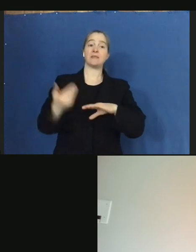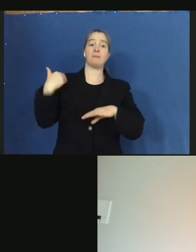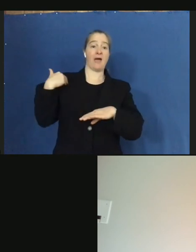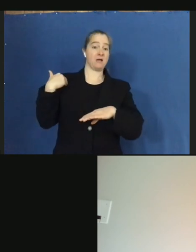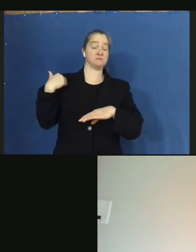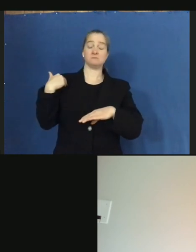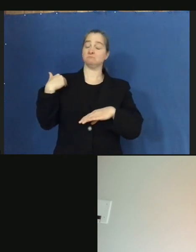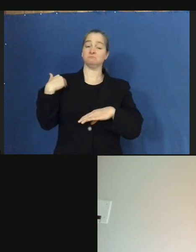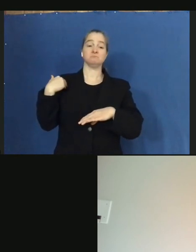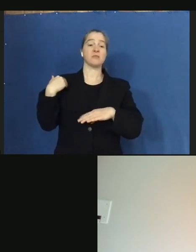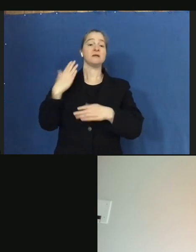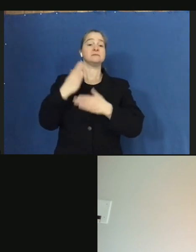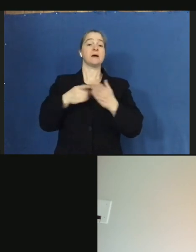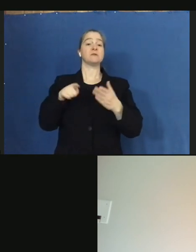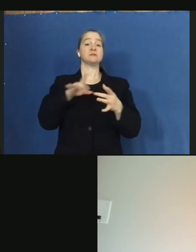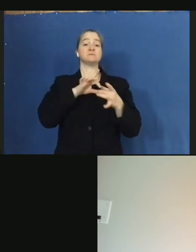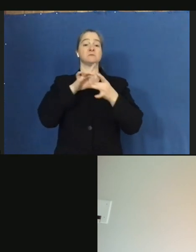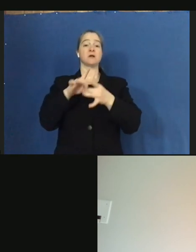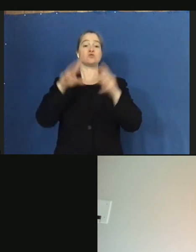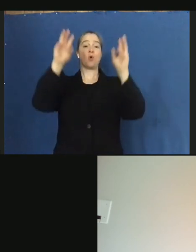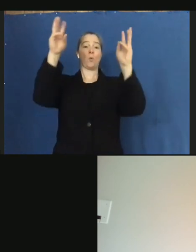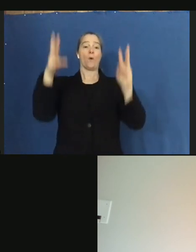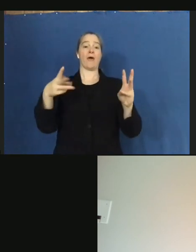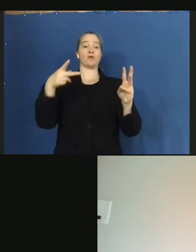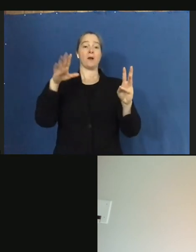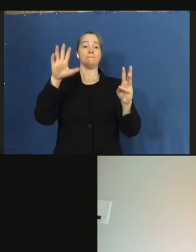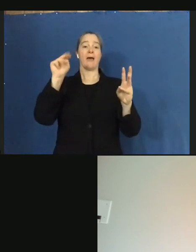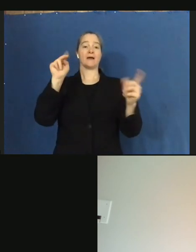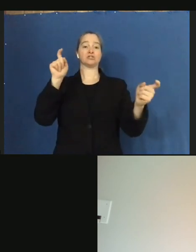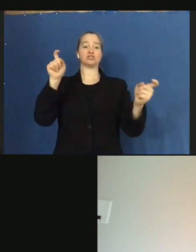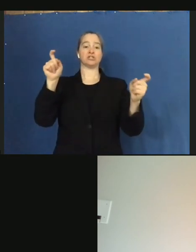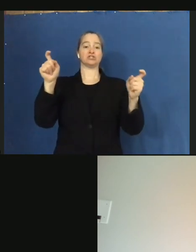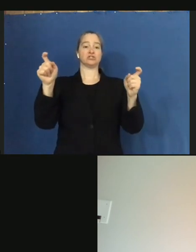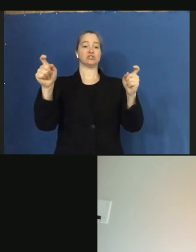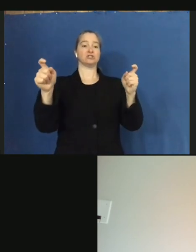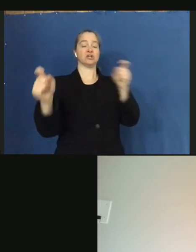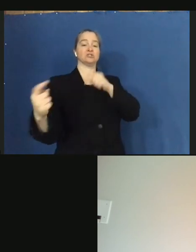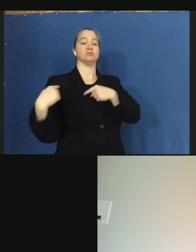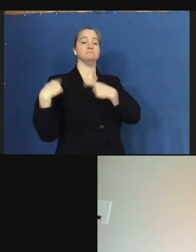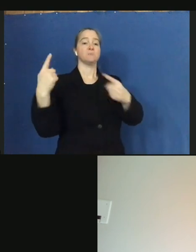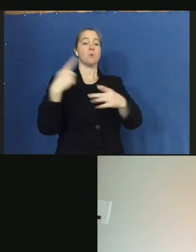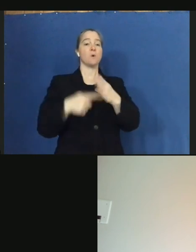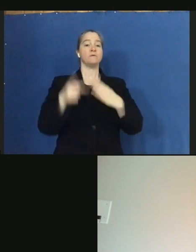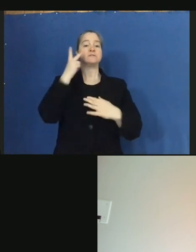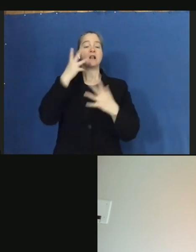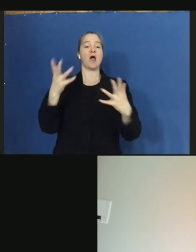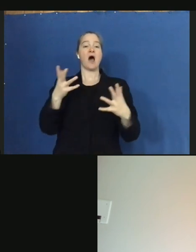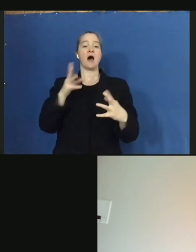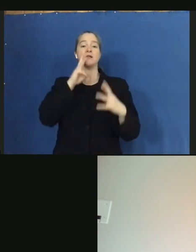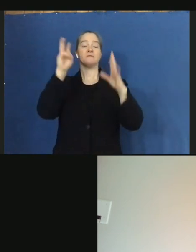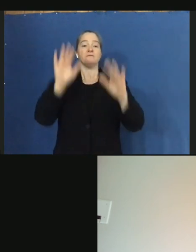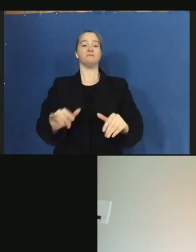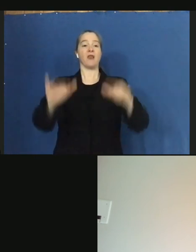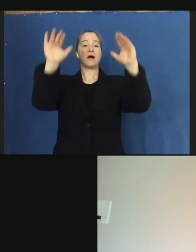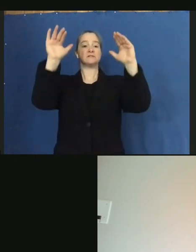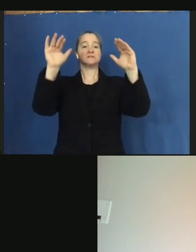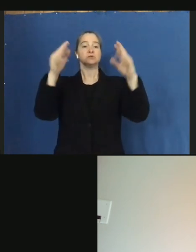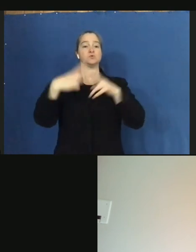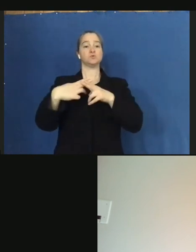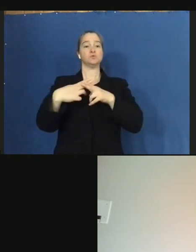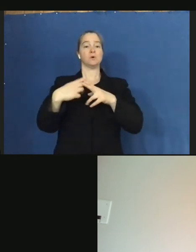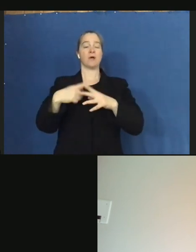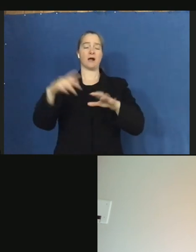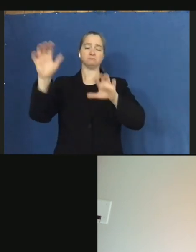predicated on changes of the weather patterns that we've seen, very similar to a lot of the flash flooding that we've seen. We see intense precipitation